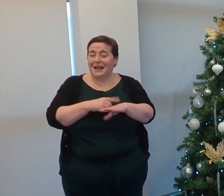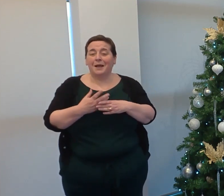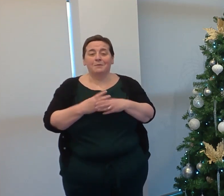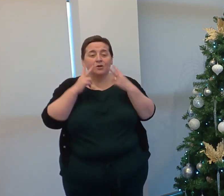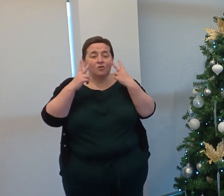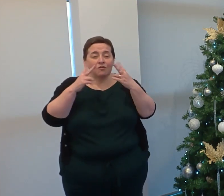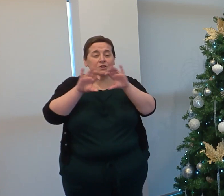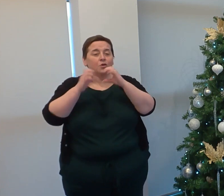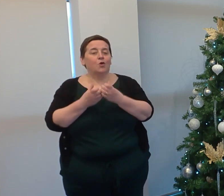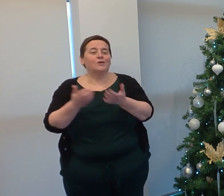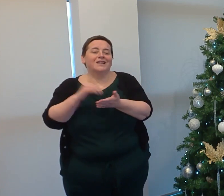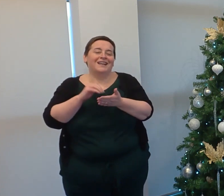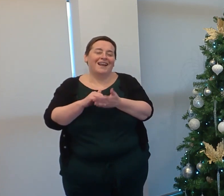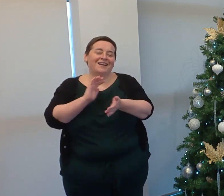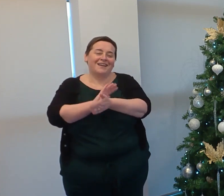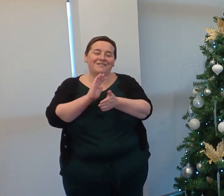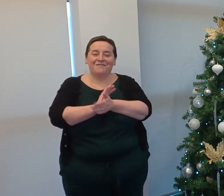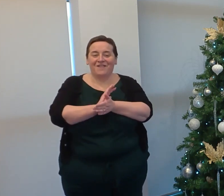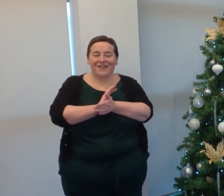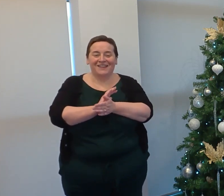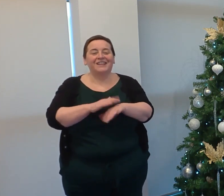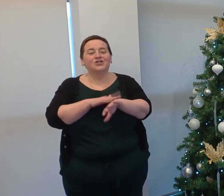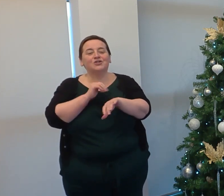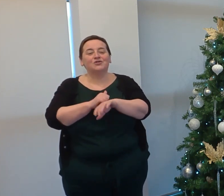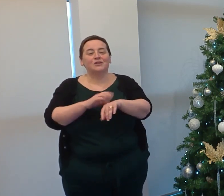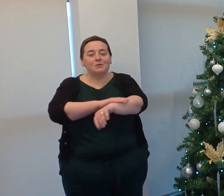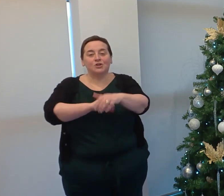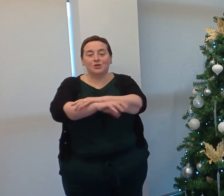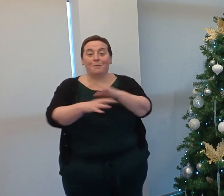visit the College and added fun to Christmas Jumper Week.